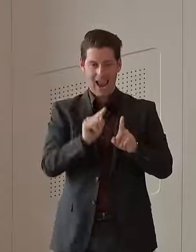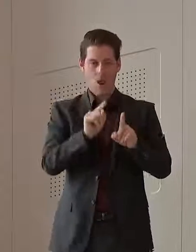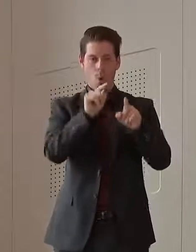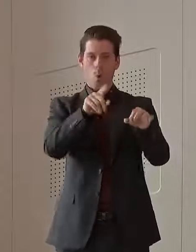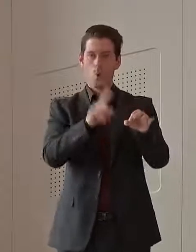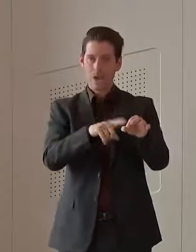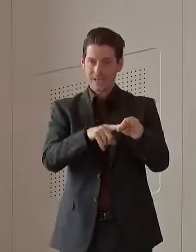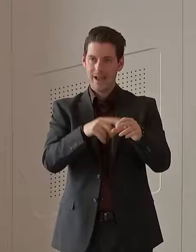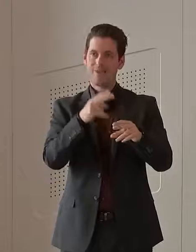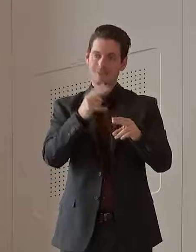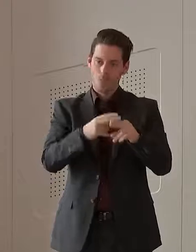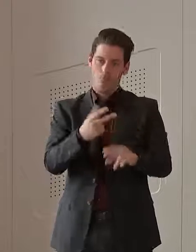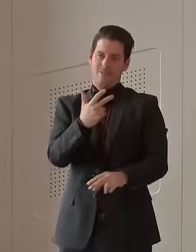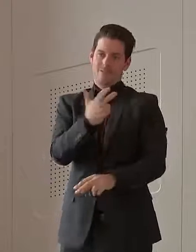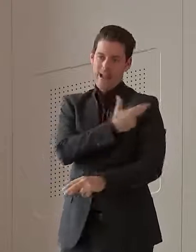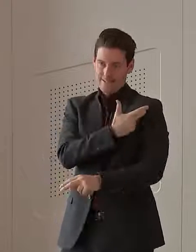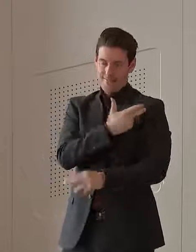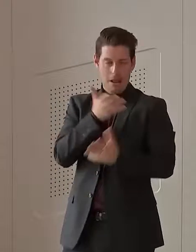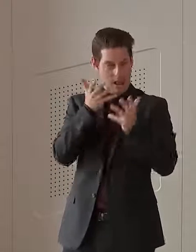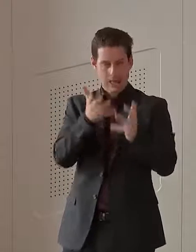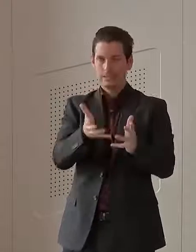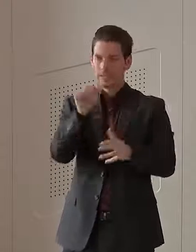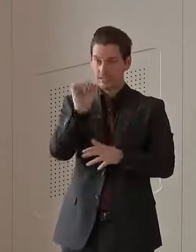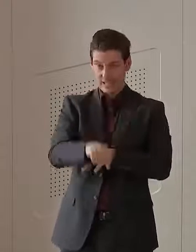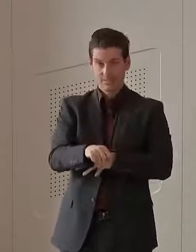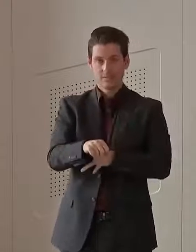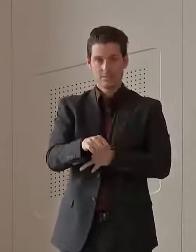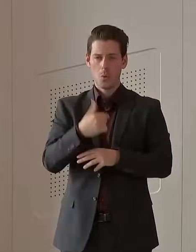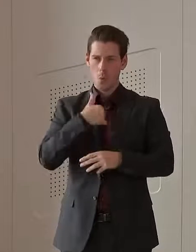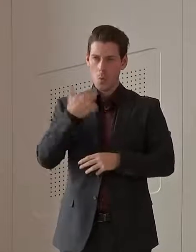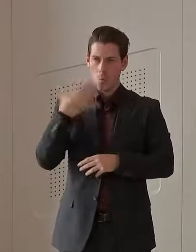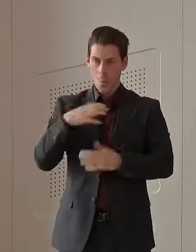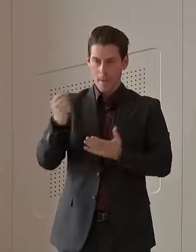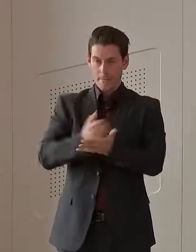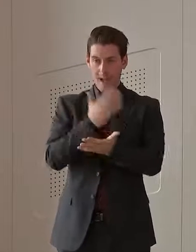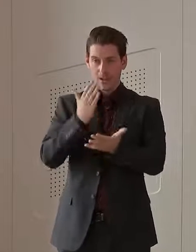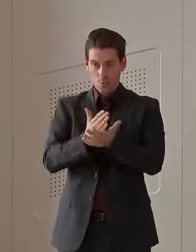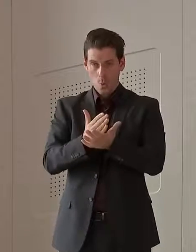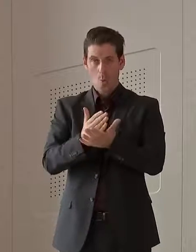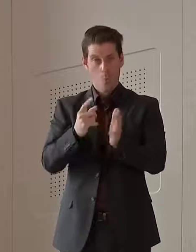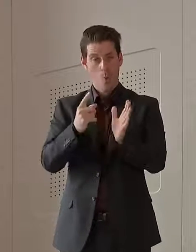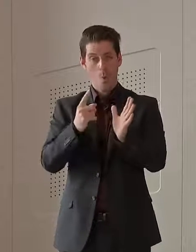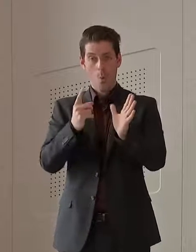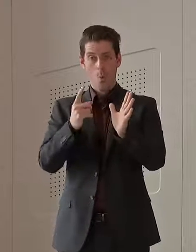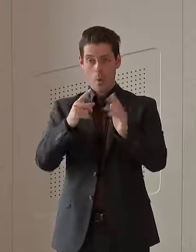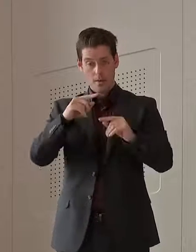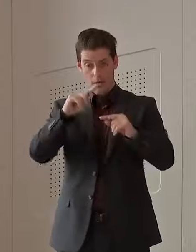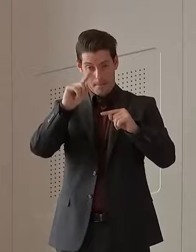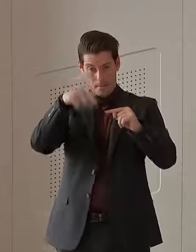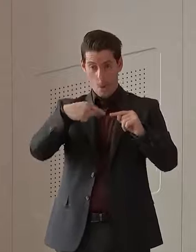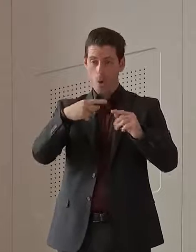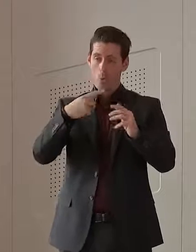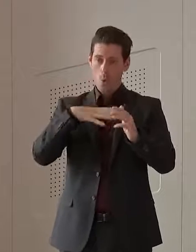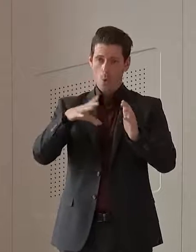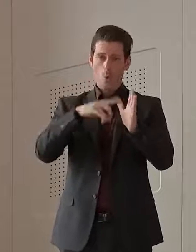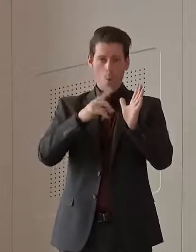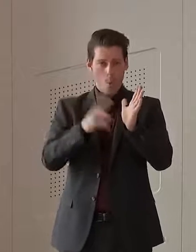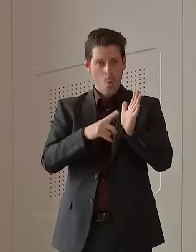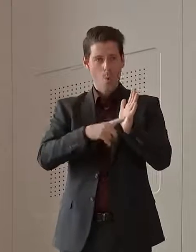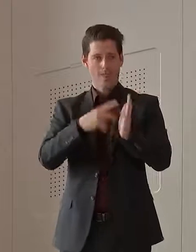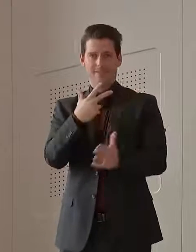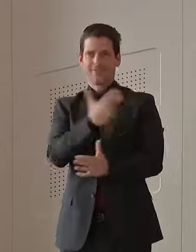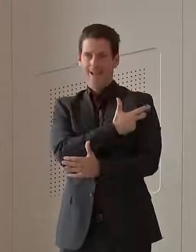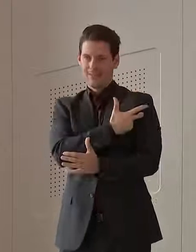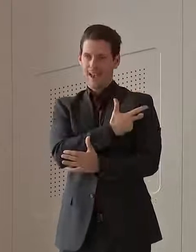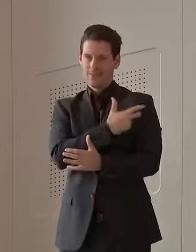Queensland for a vaccination. It's really important that we get as many people across the border, both sides, vaccinated, so